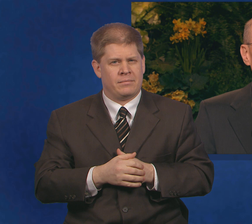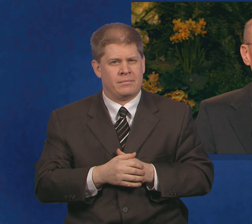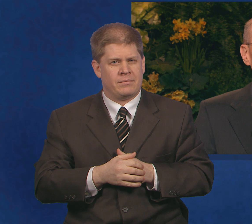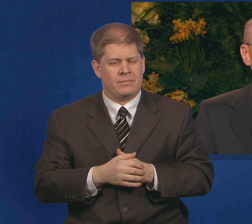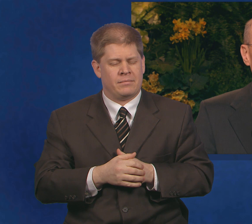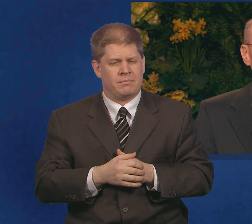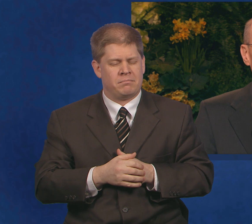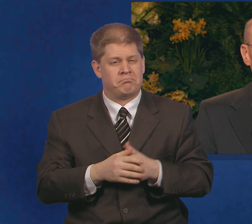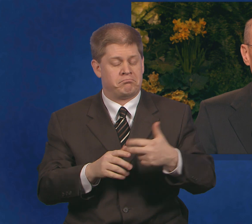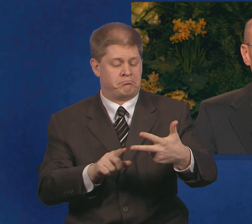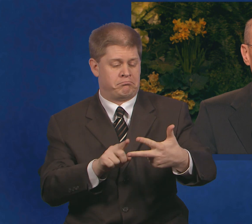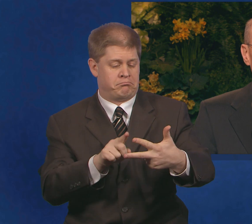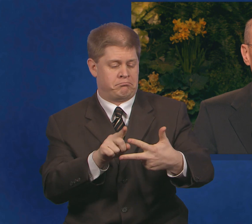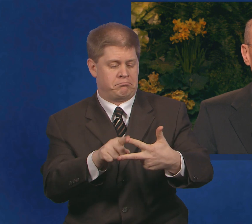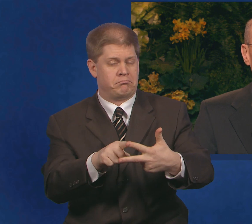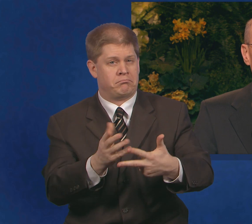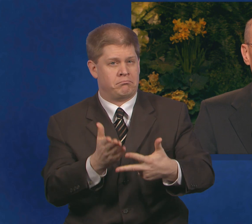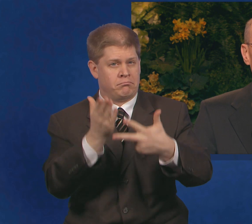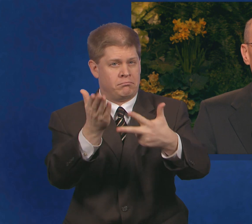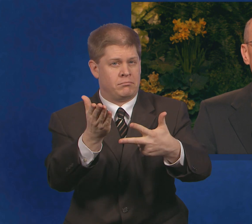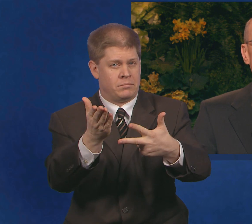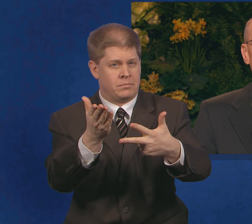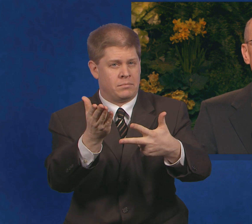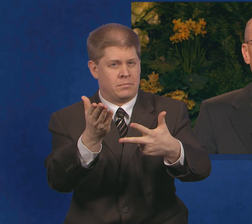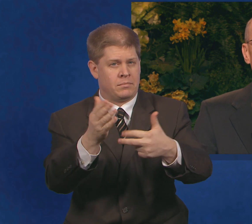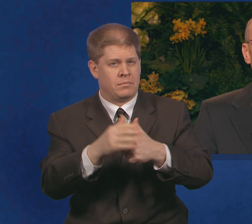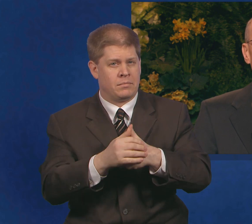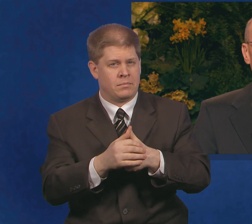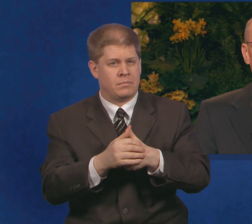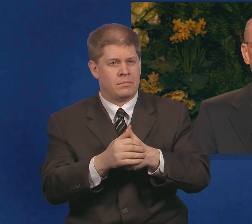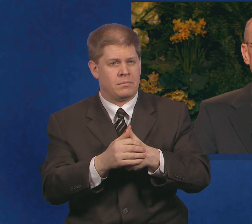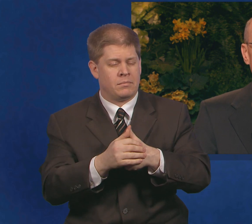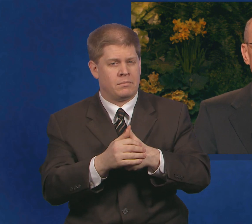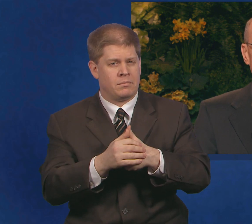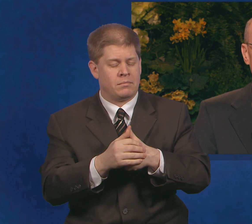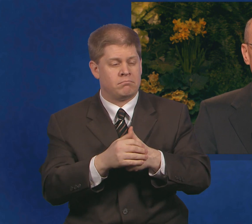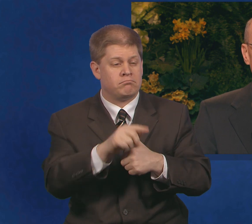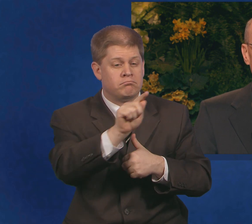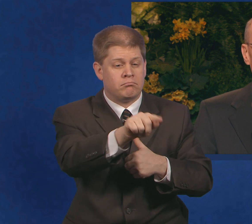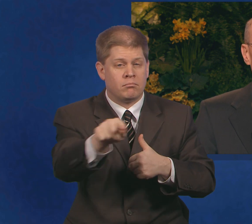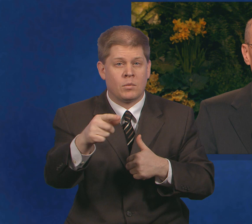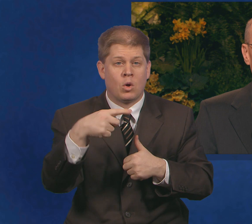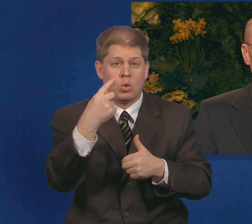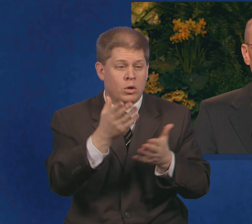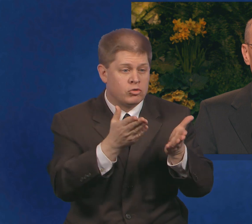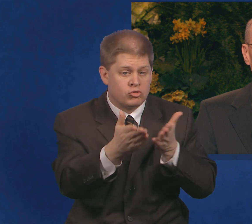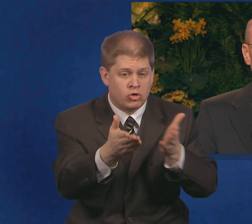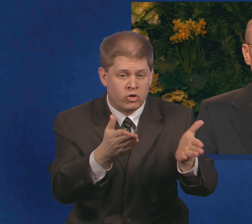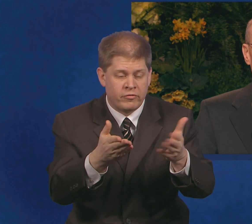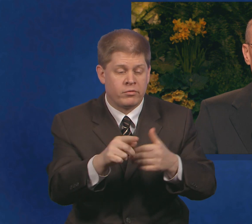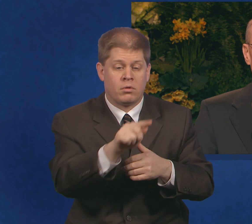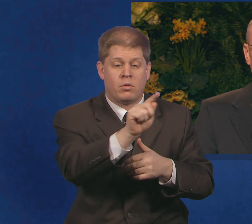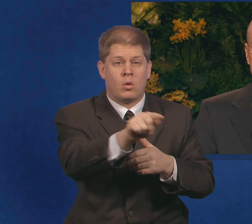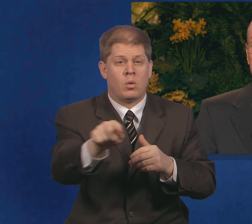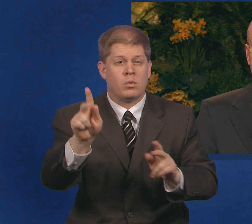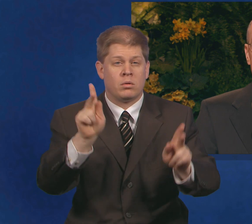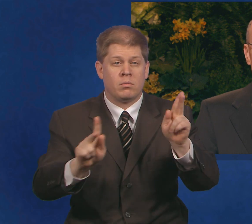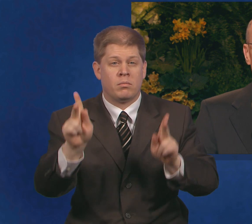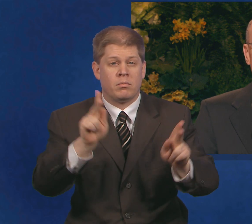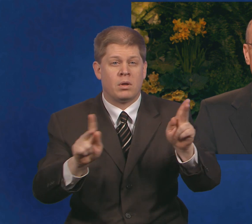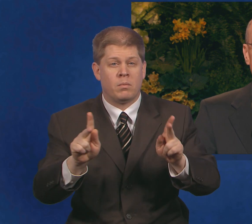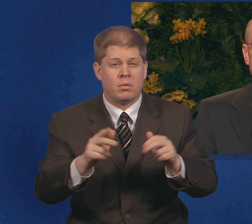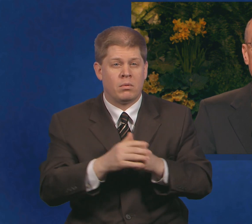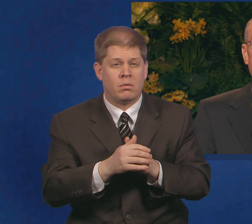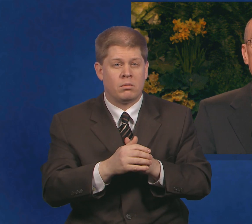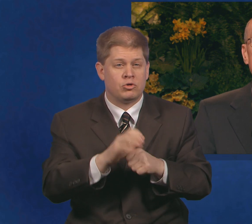My second suggestion is to choose as recipients of your service people within the